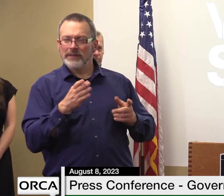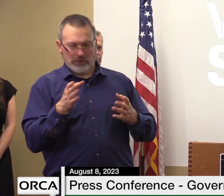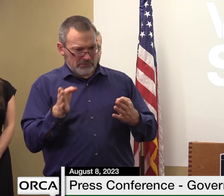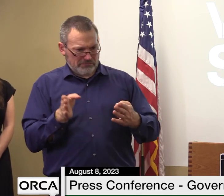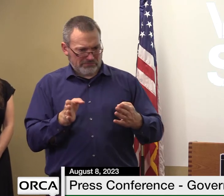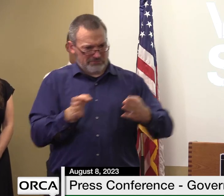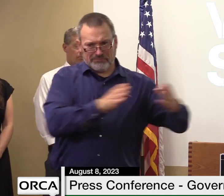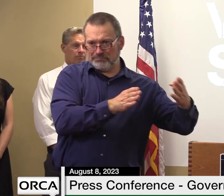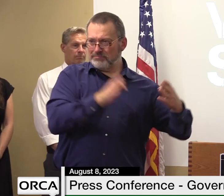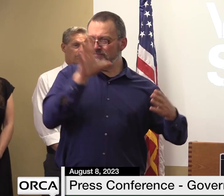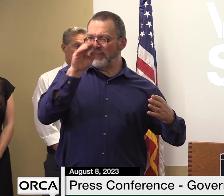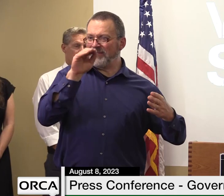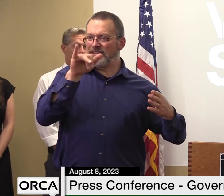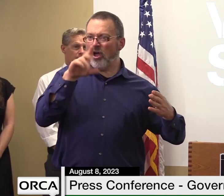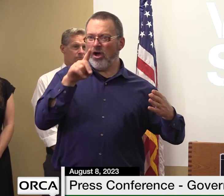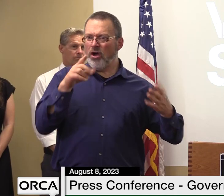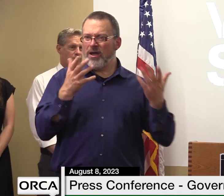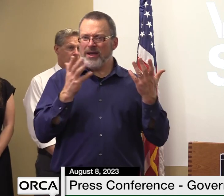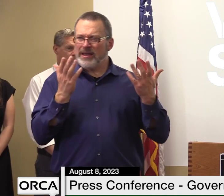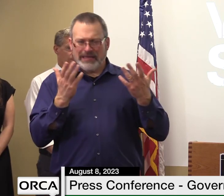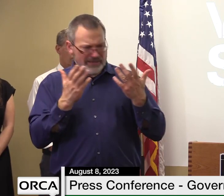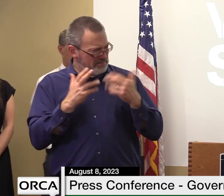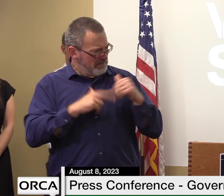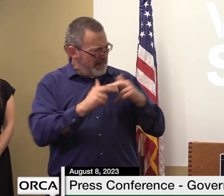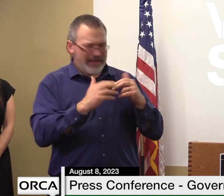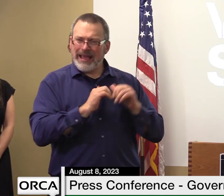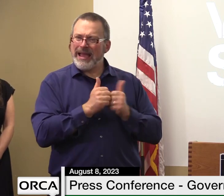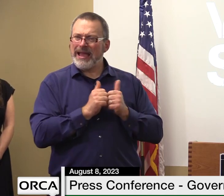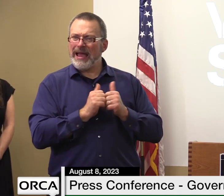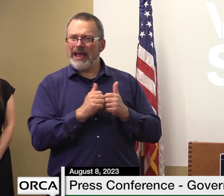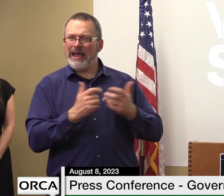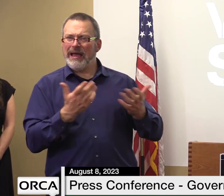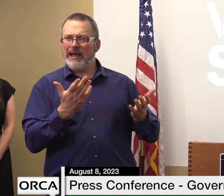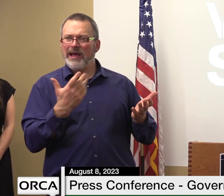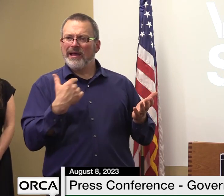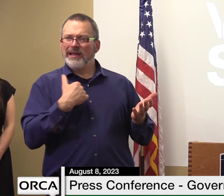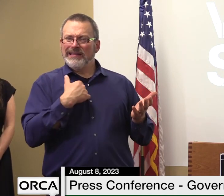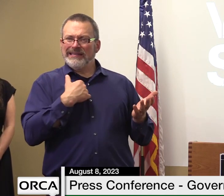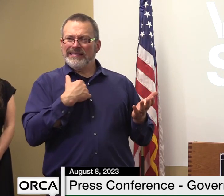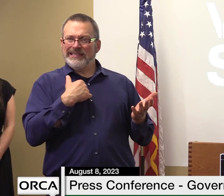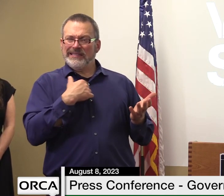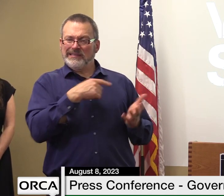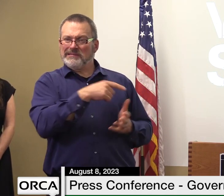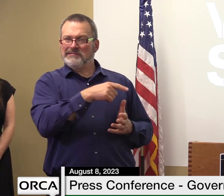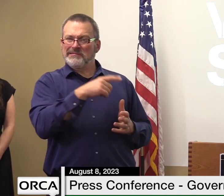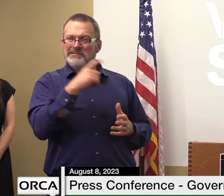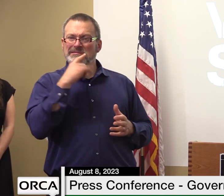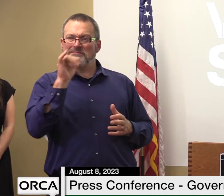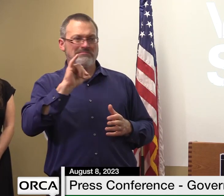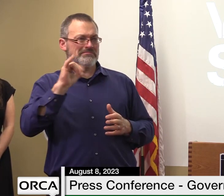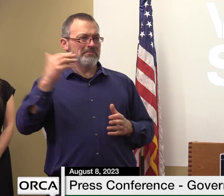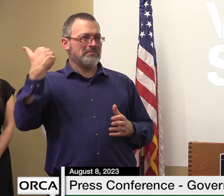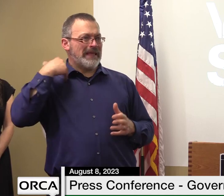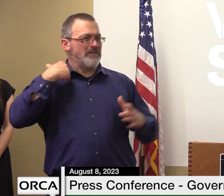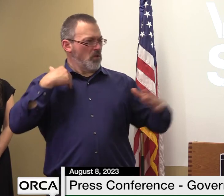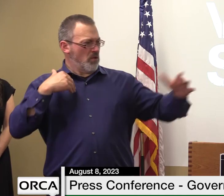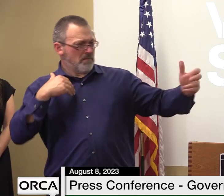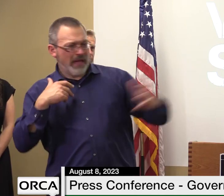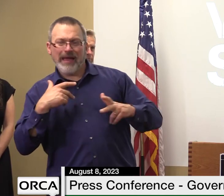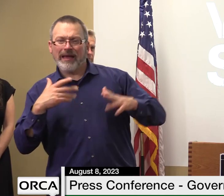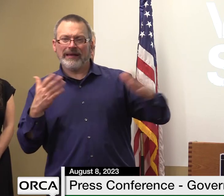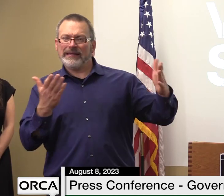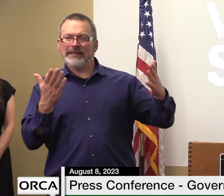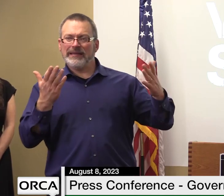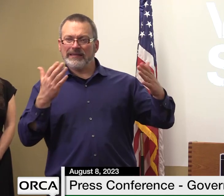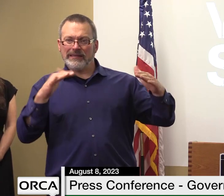about rebuilding infrastructure that is almost certain to be in the same location as it used to you know can you raise that thing three feet